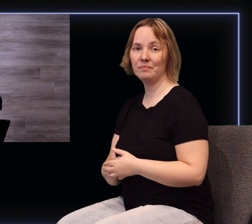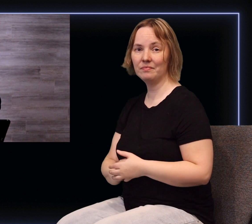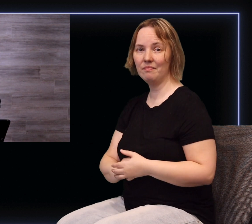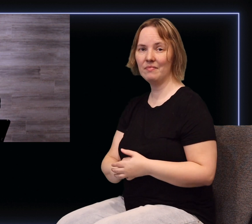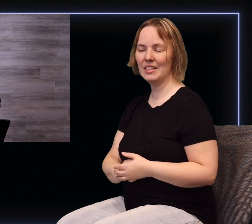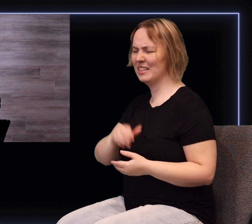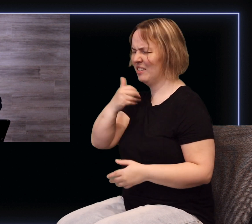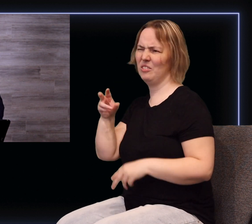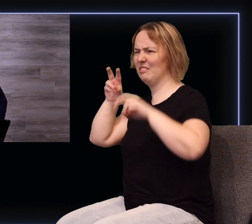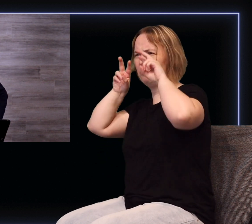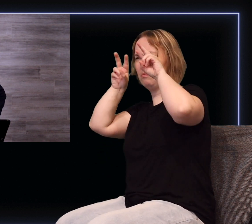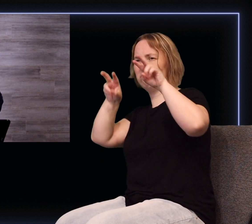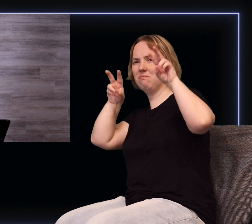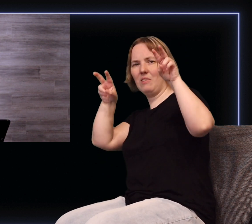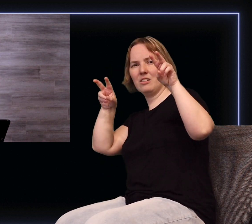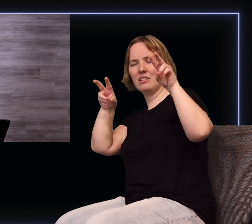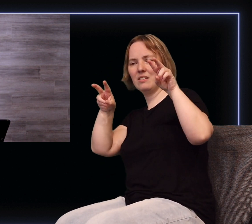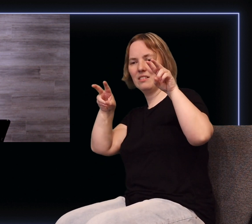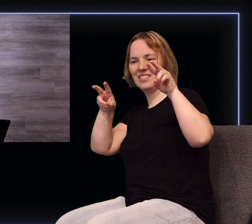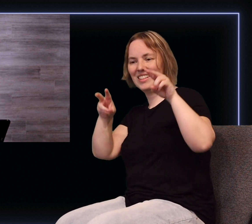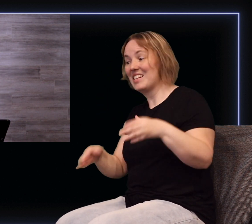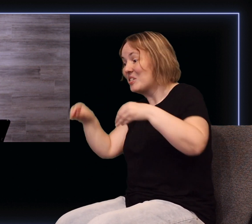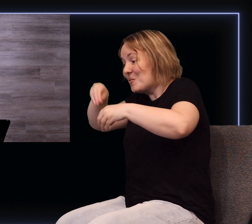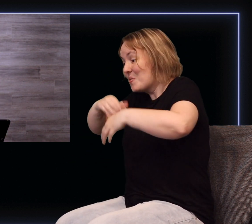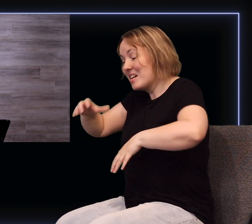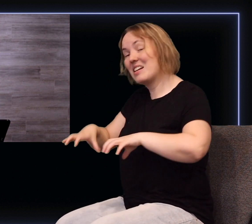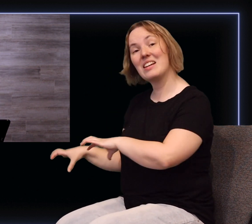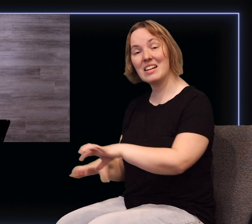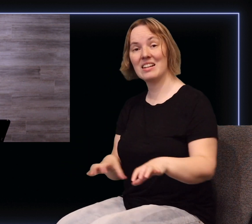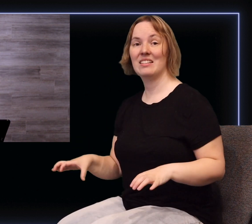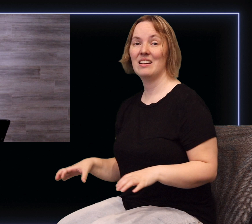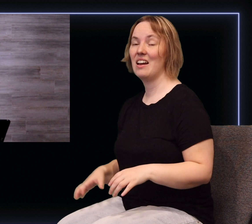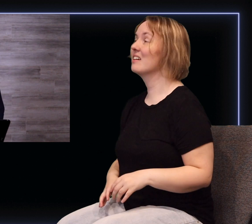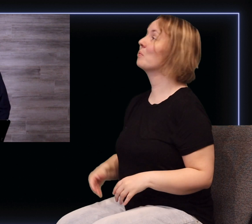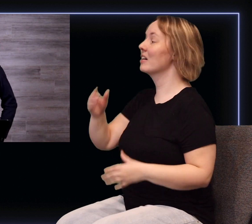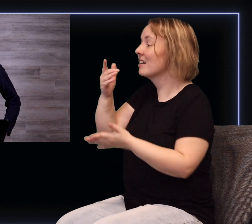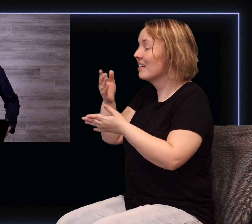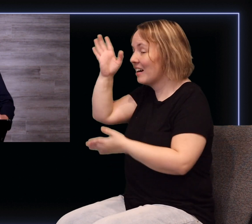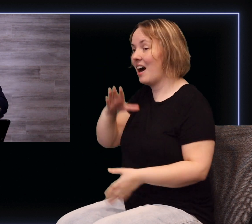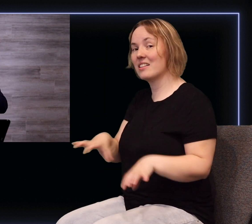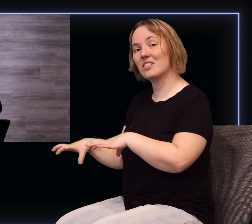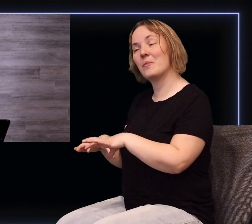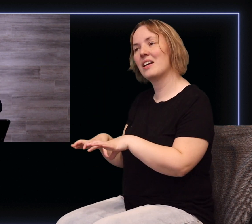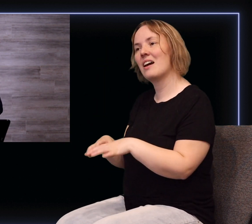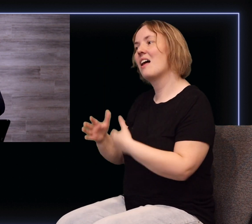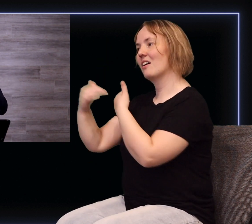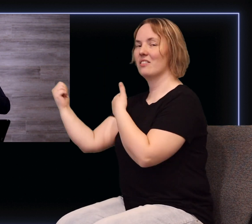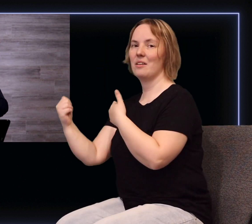but they participate in what God is doing what God has called them to because they want the life of Jesus to happen